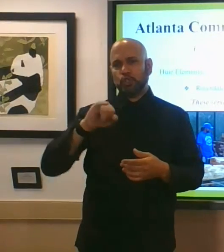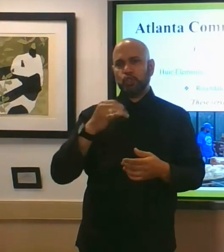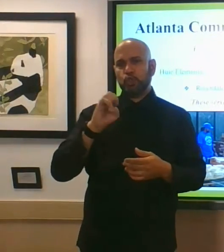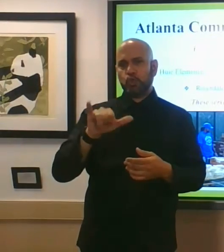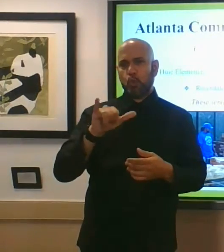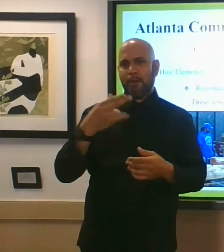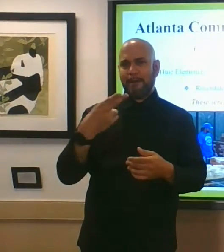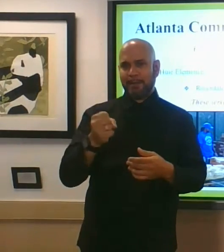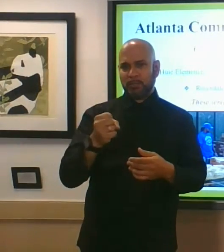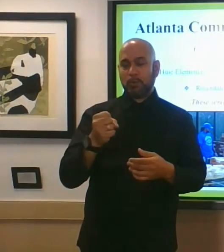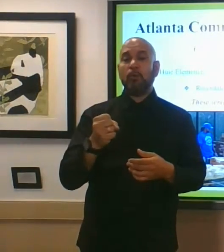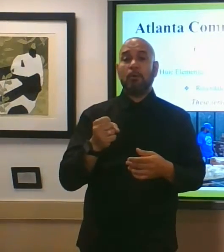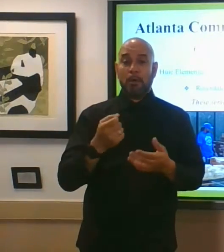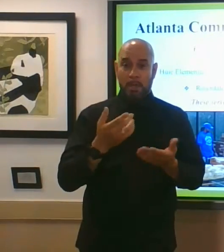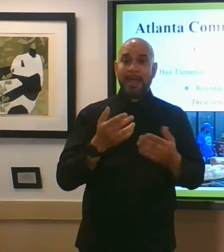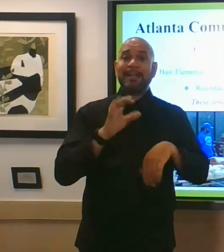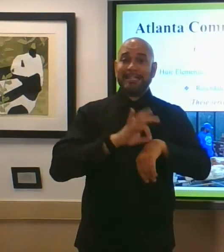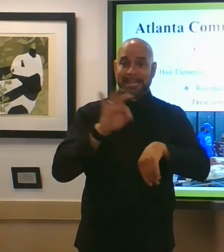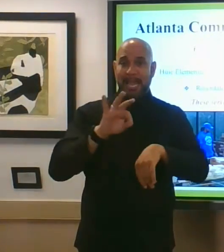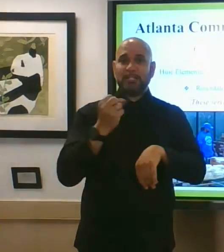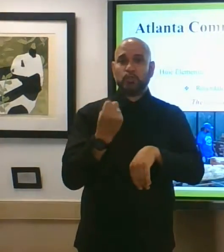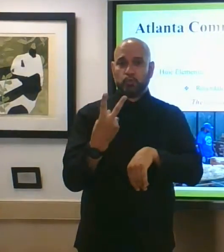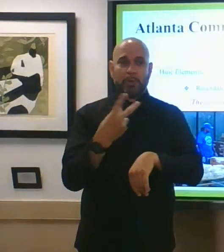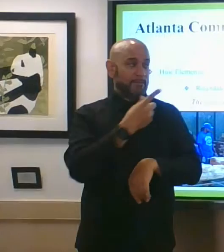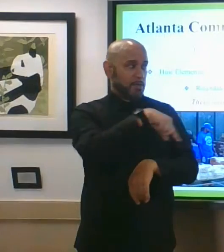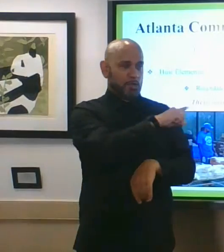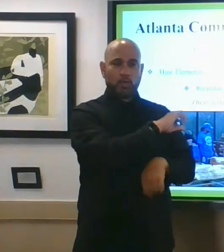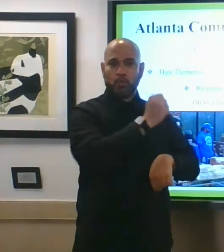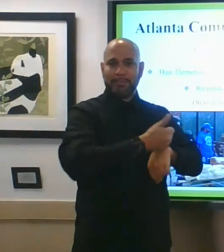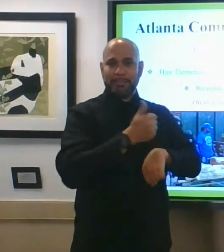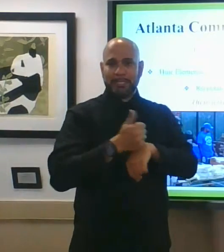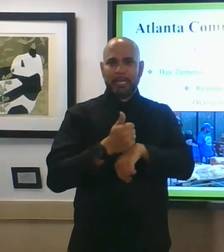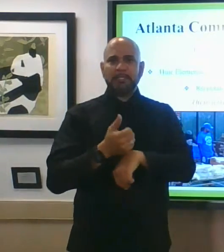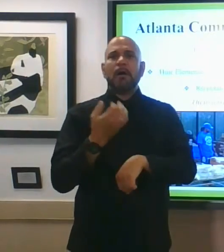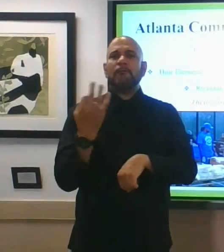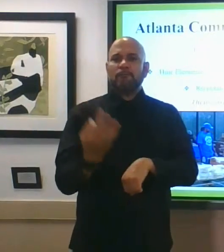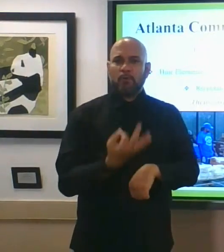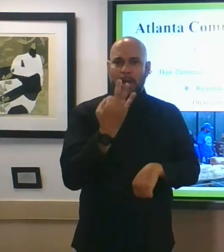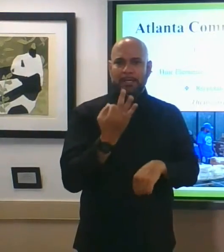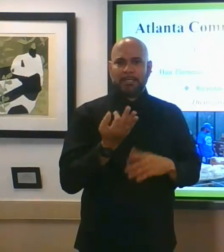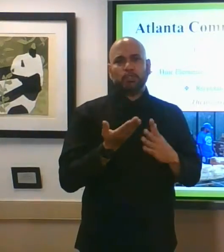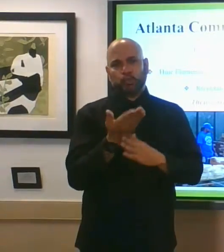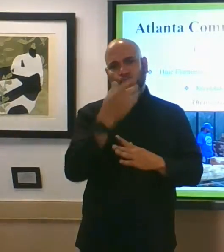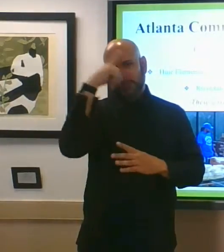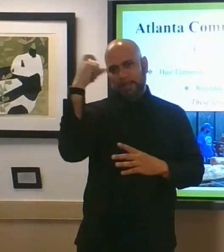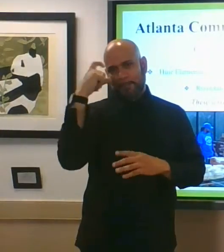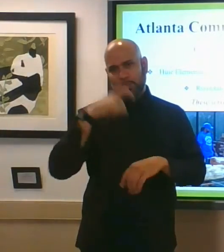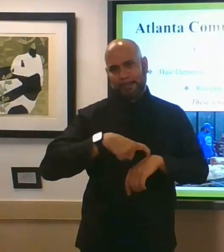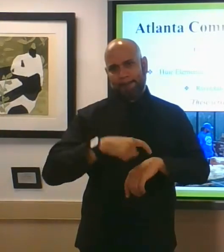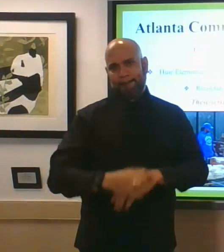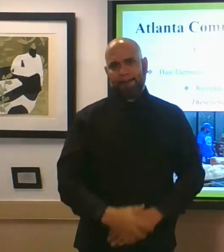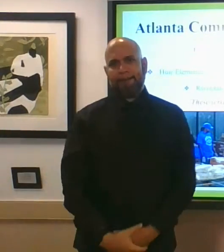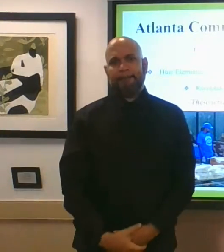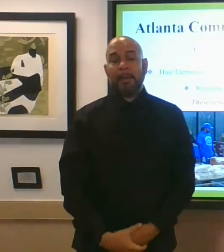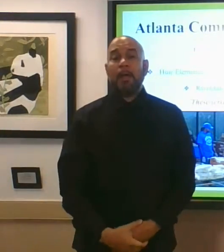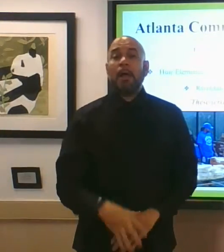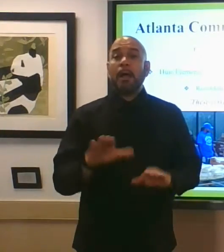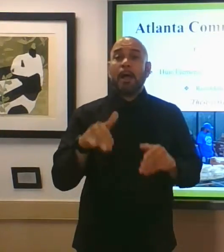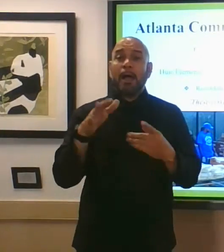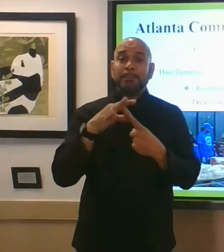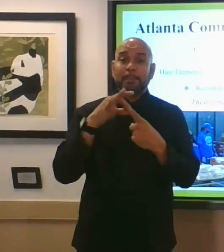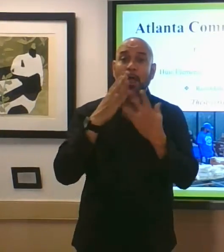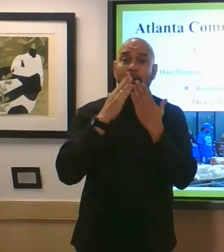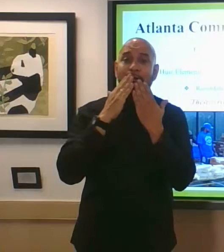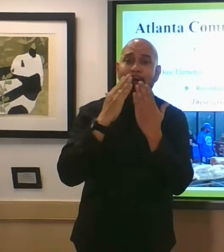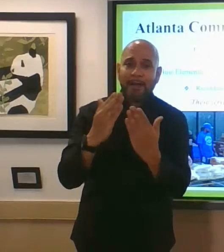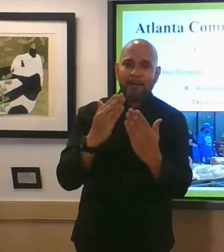fridays from 9 to 12 at those sites on fridays throughout the summer a special thank you